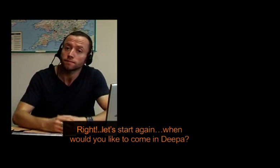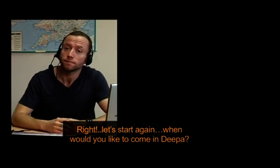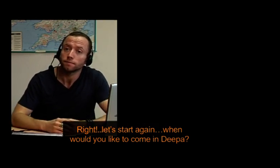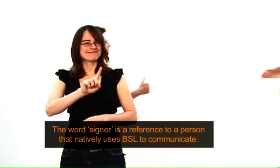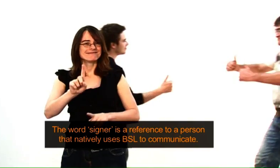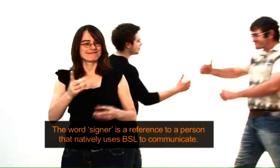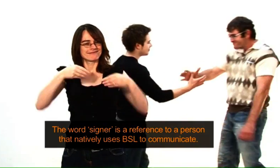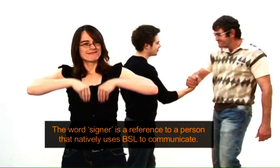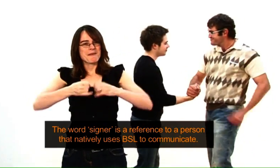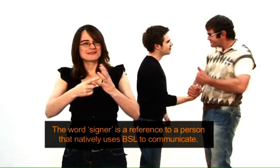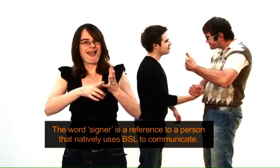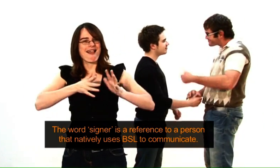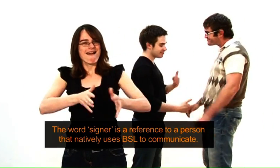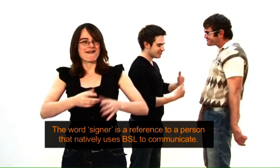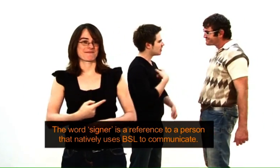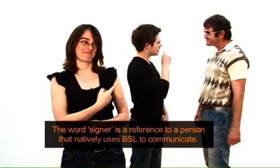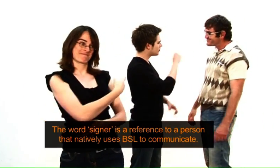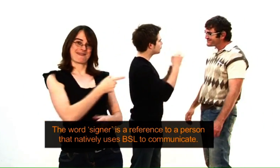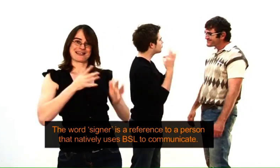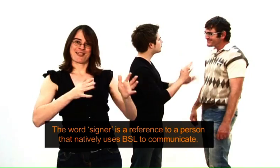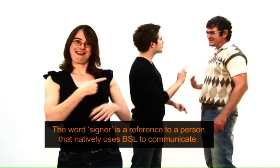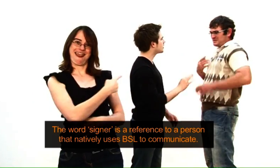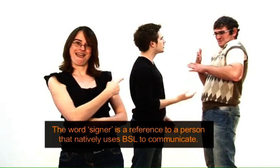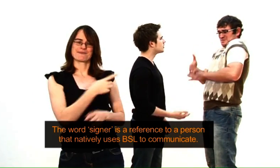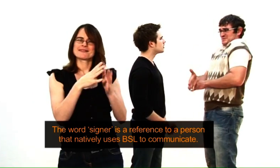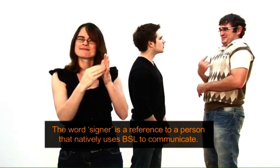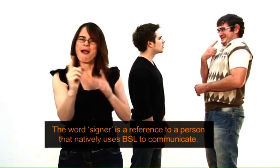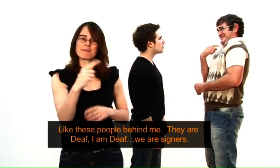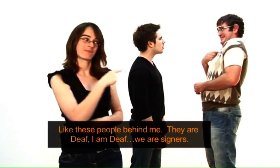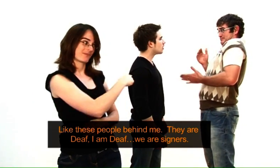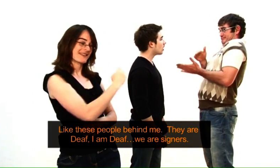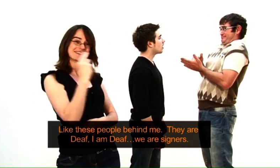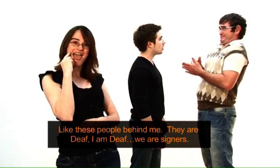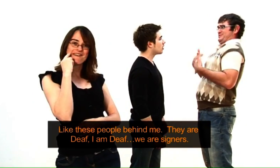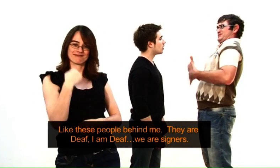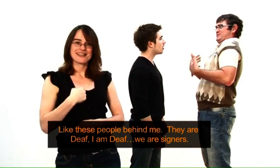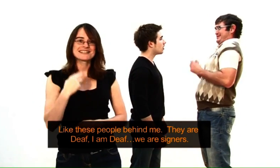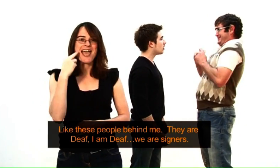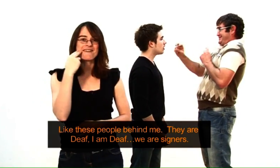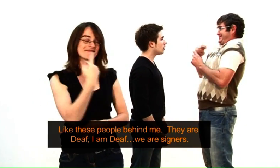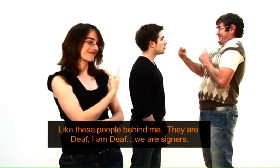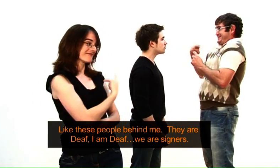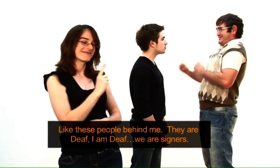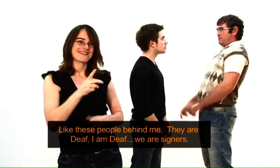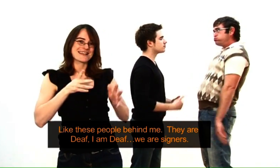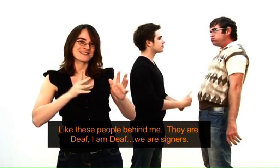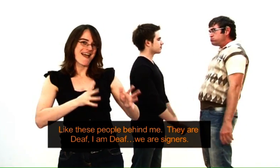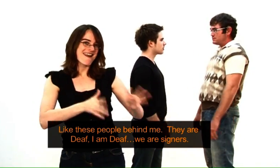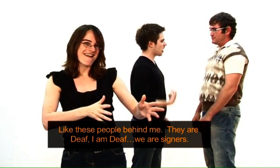The word signer is a reference to a person that natively uses BSL to communicate, like these people behind me. They are deaf, I am